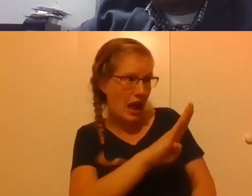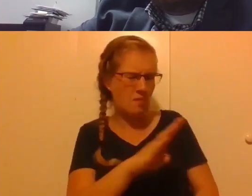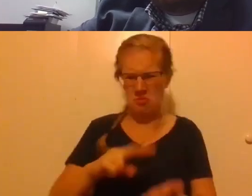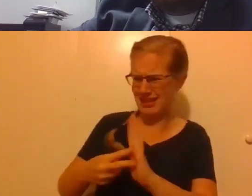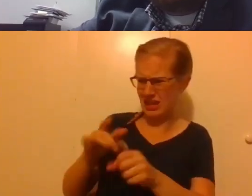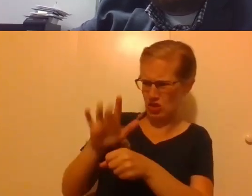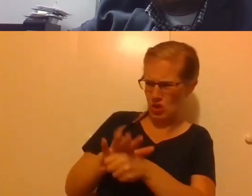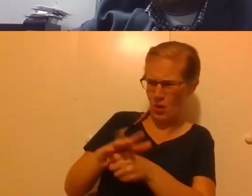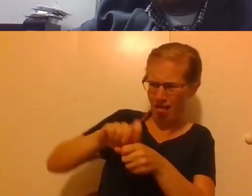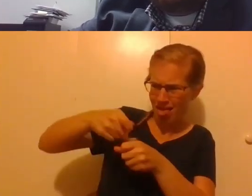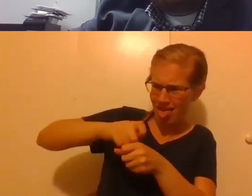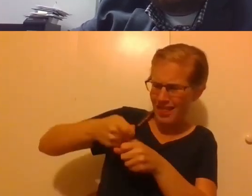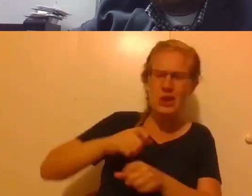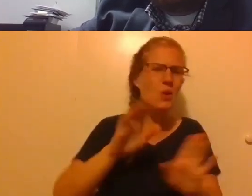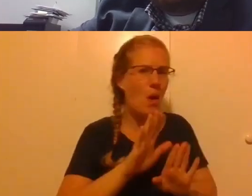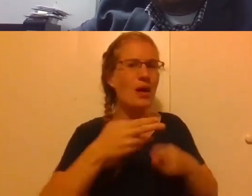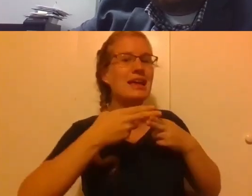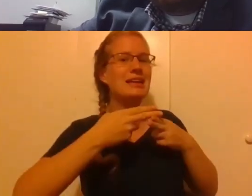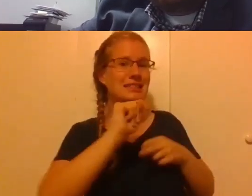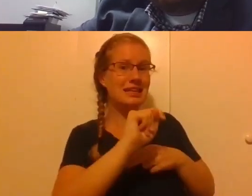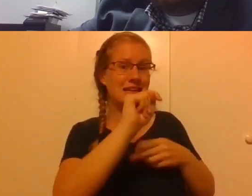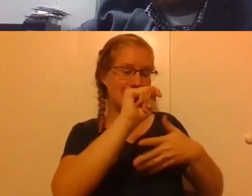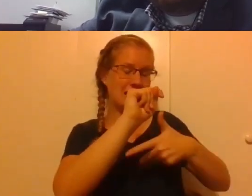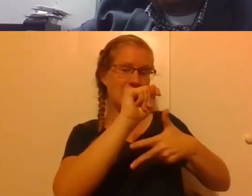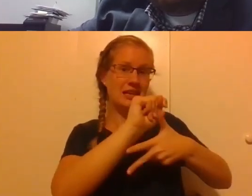as you, you have experienced life, there will be